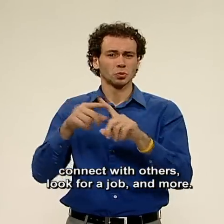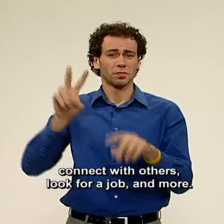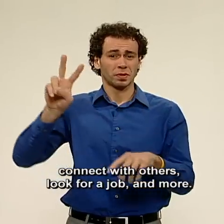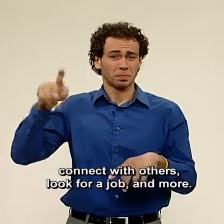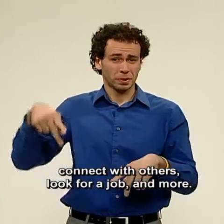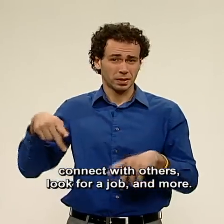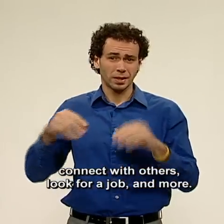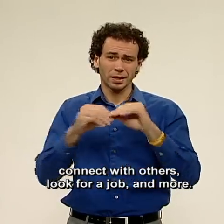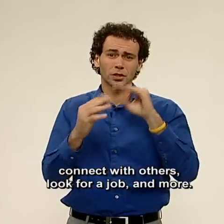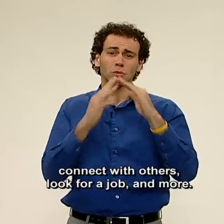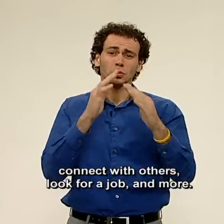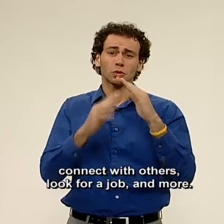look for a job, and more.